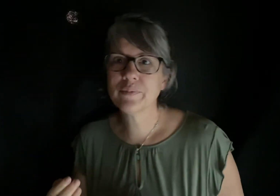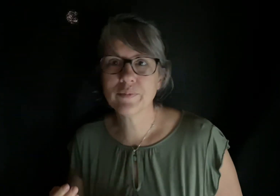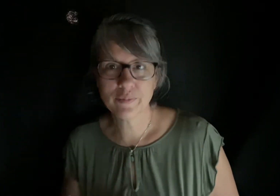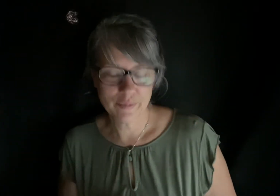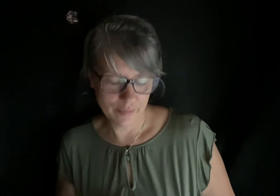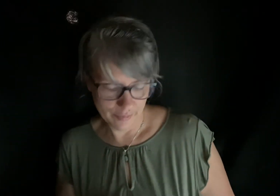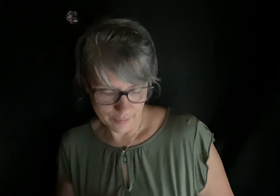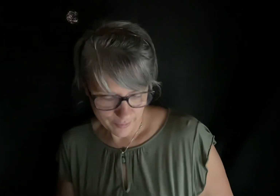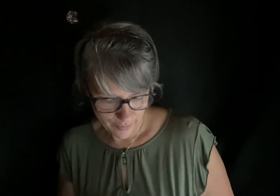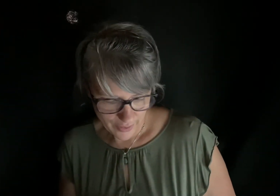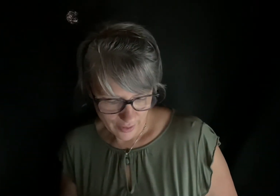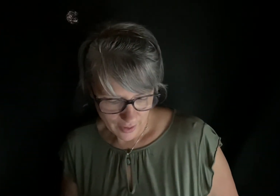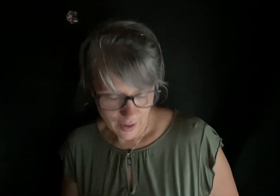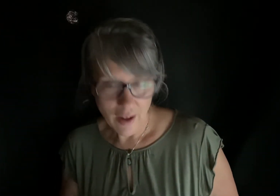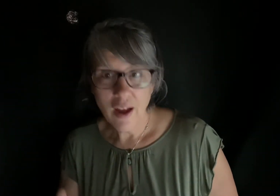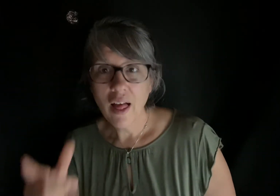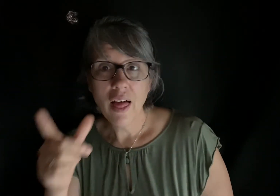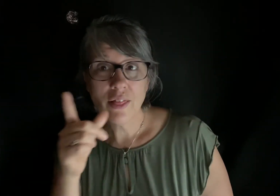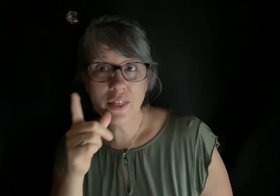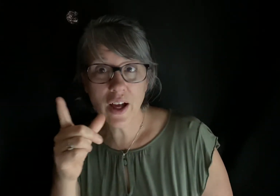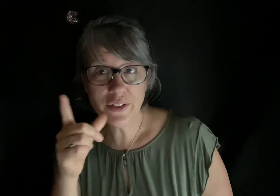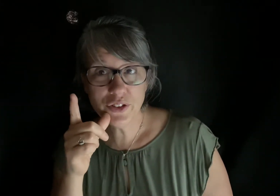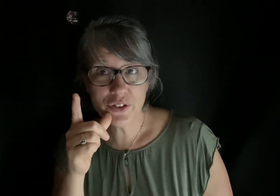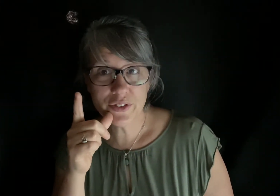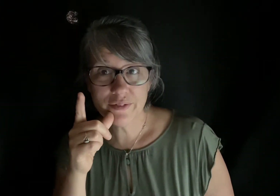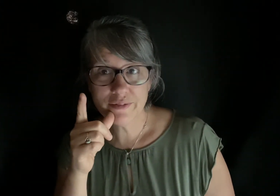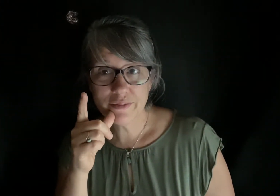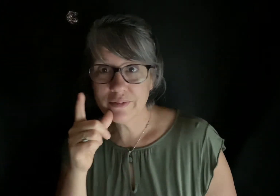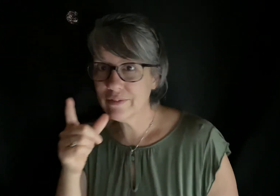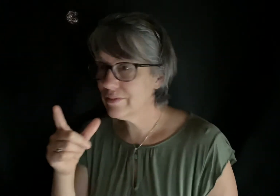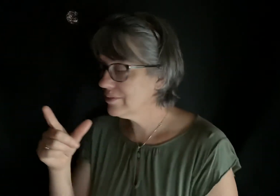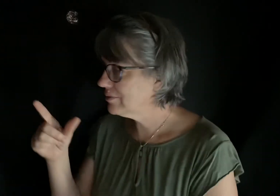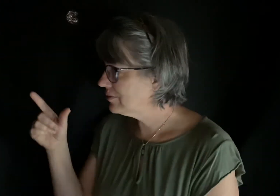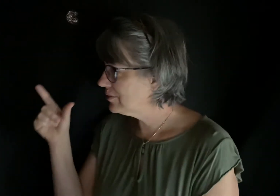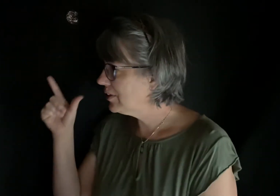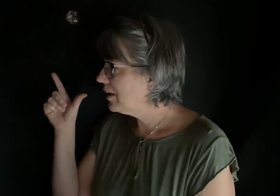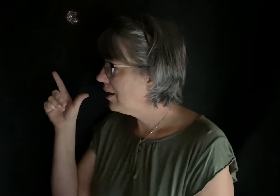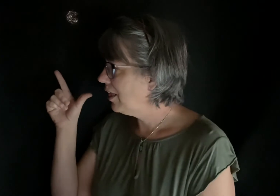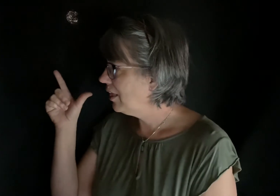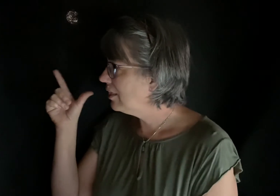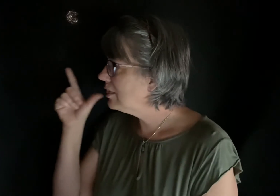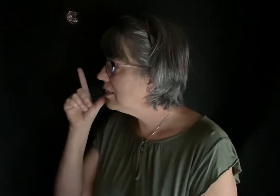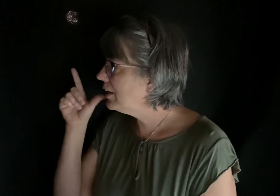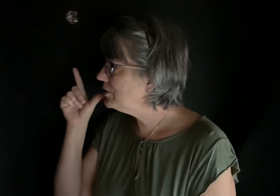Breakfast, lunch, lunch,